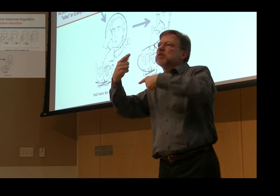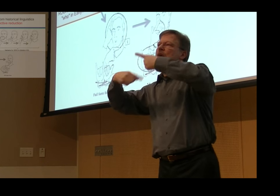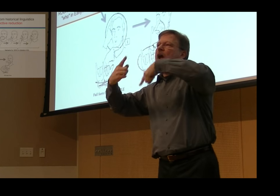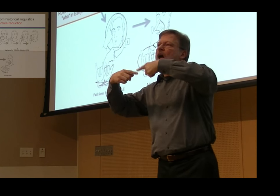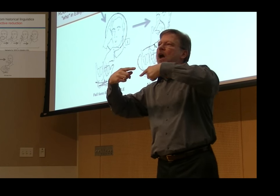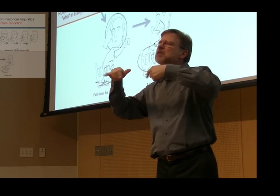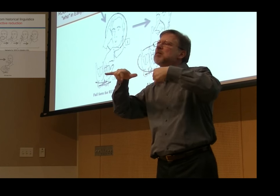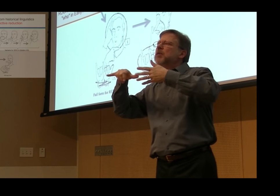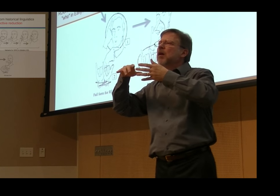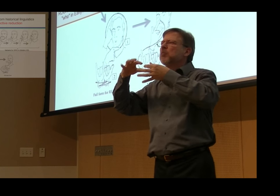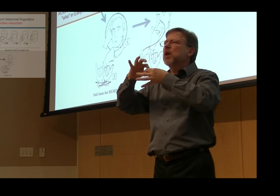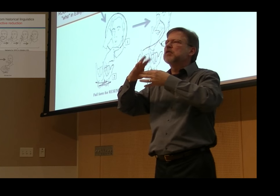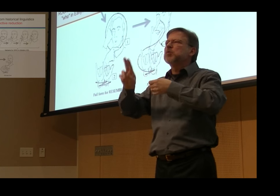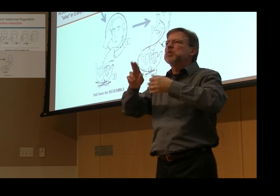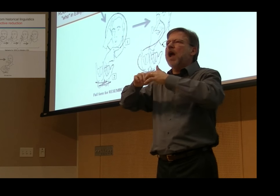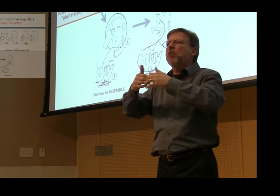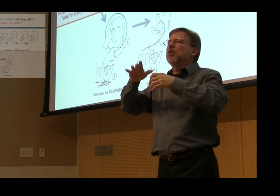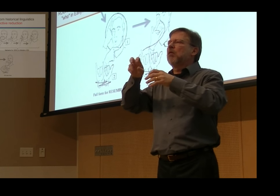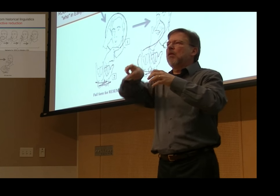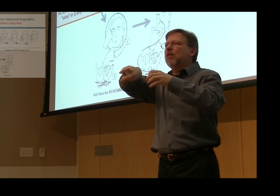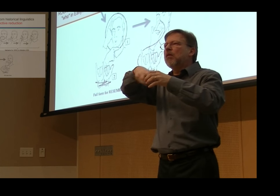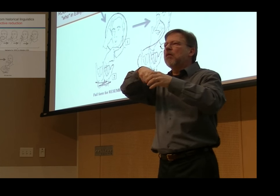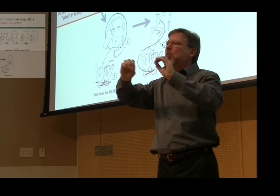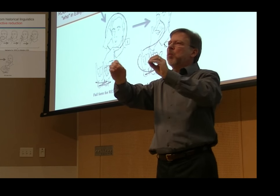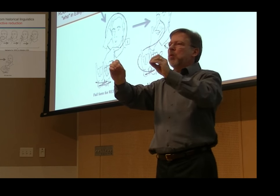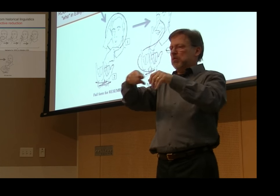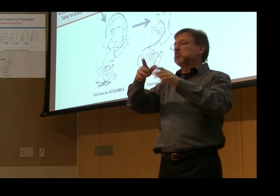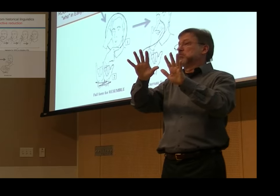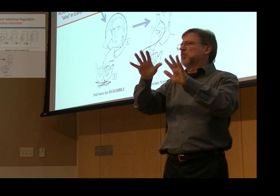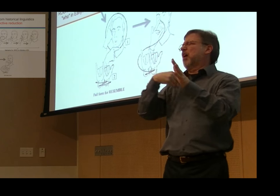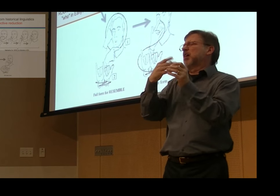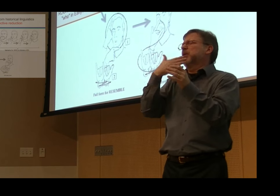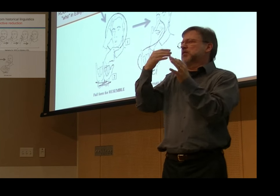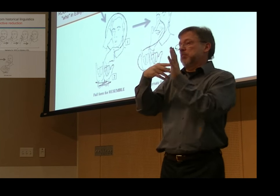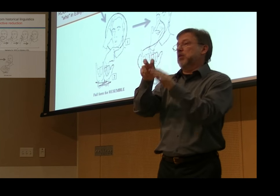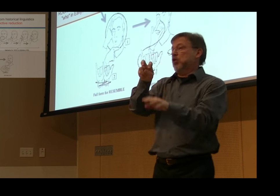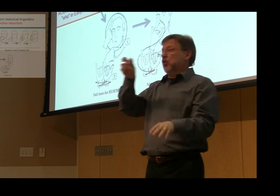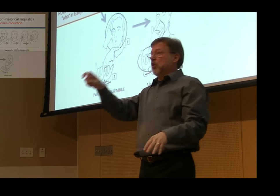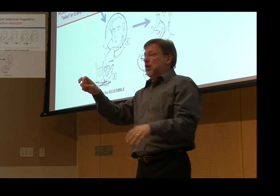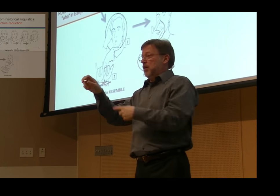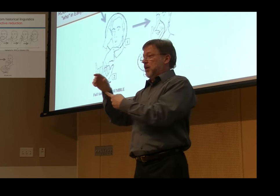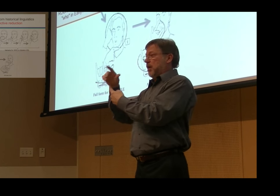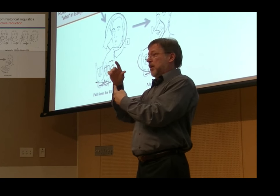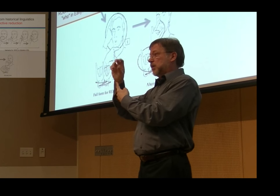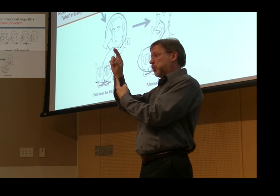Who has no competition with any other signs, if you will, so it can